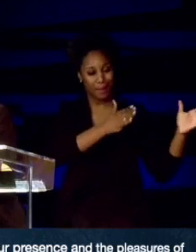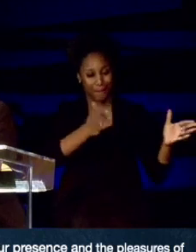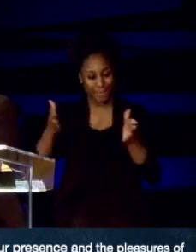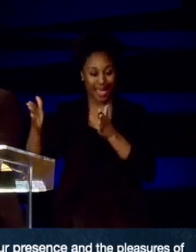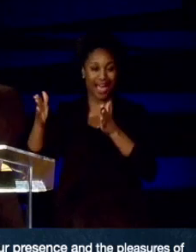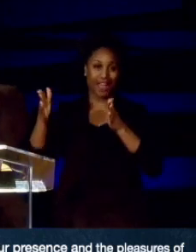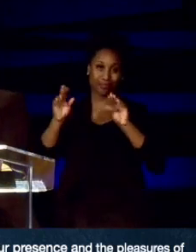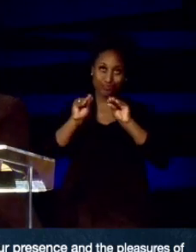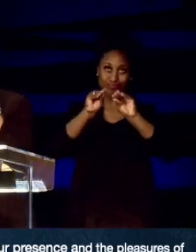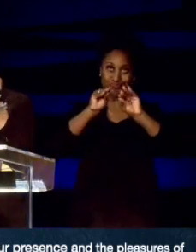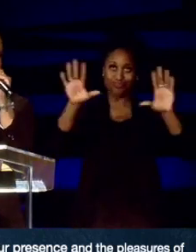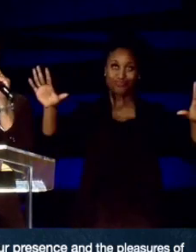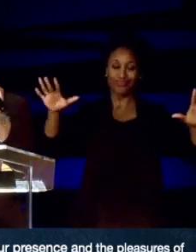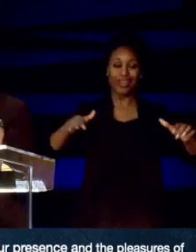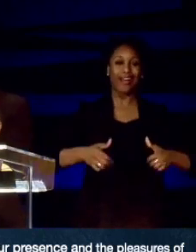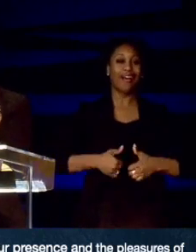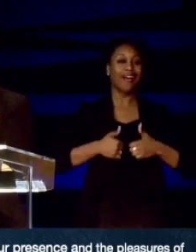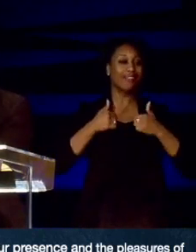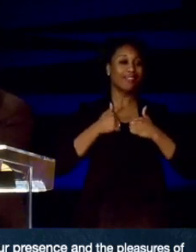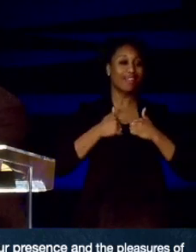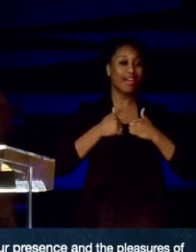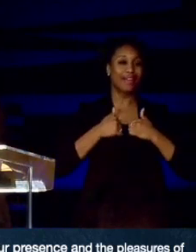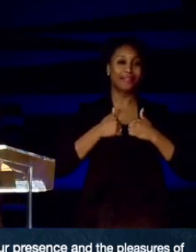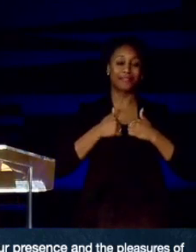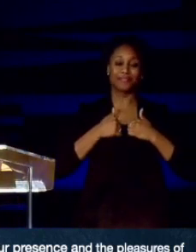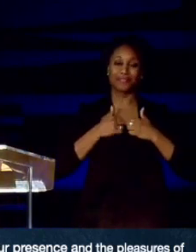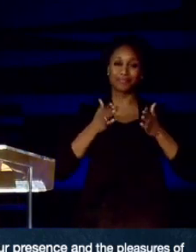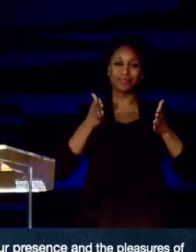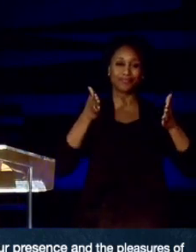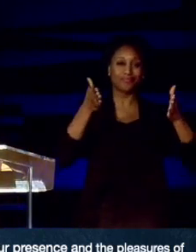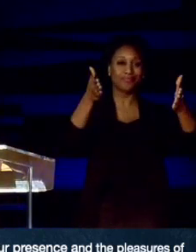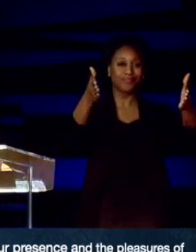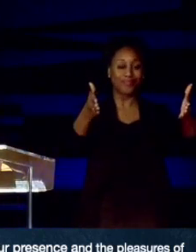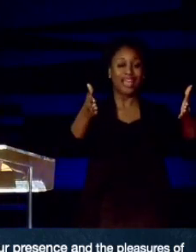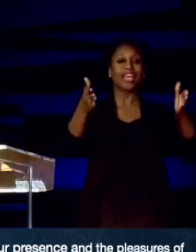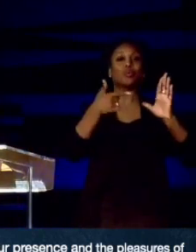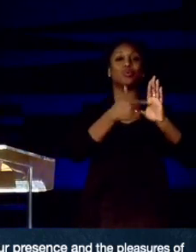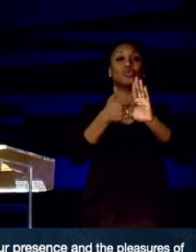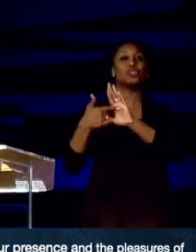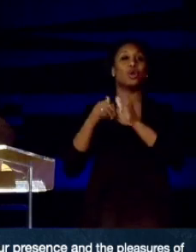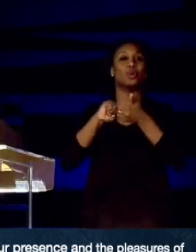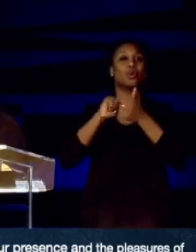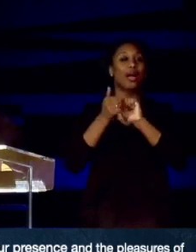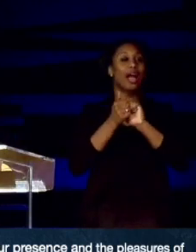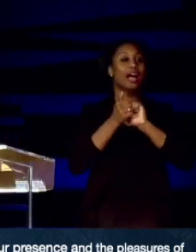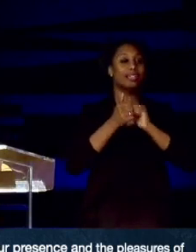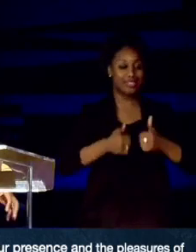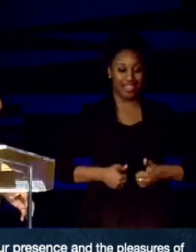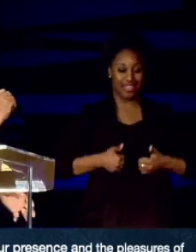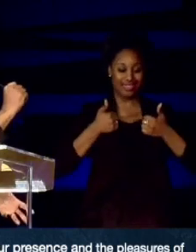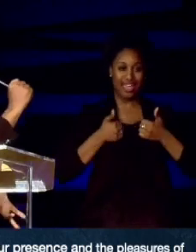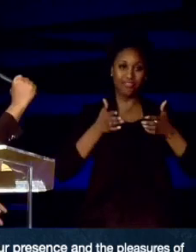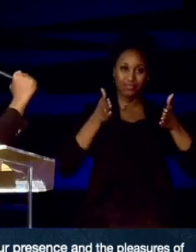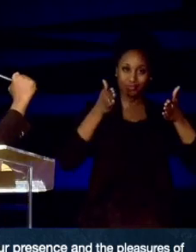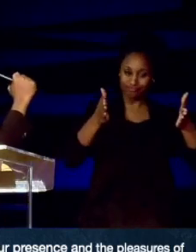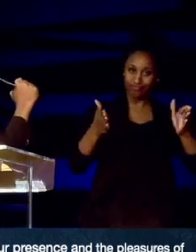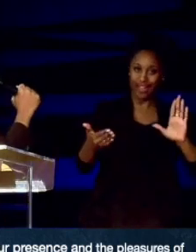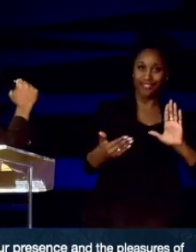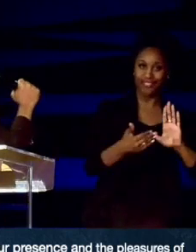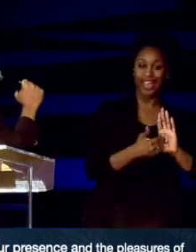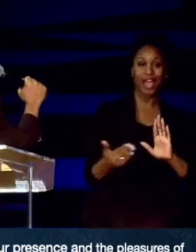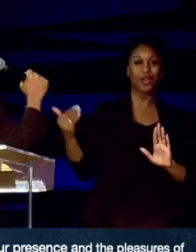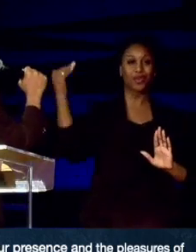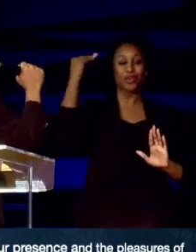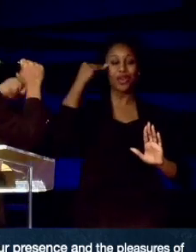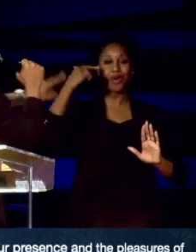life. When you get in the presence of God, he starts showing you how to live again. He says, though I was